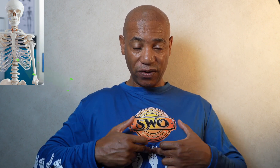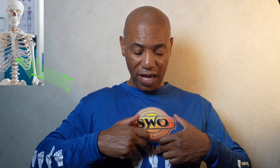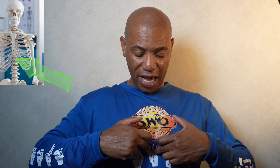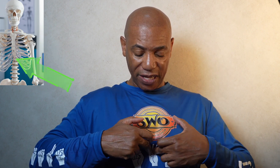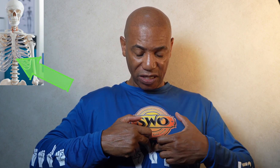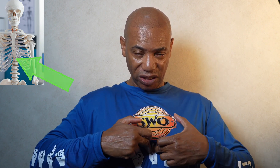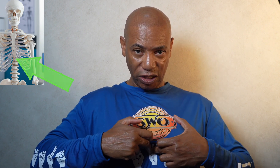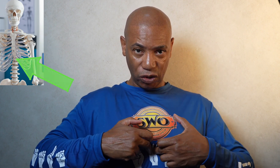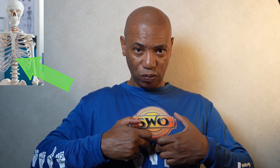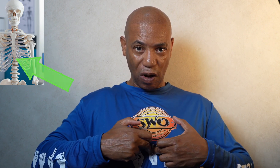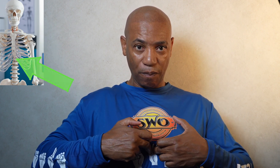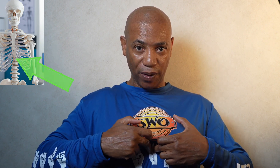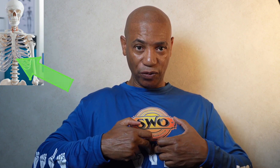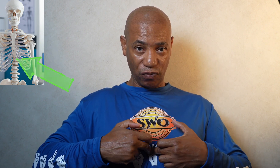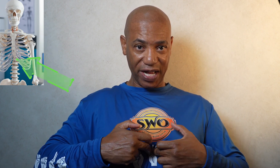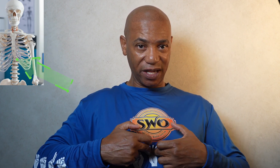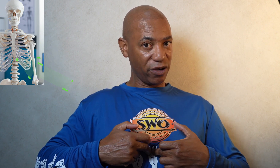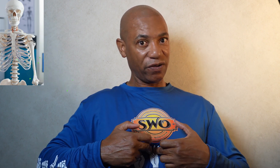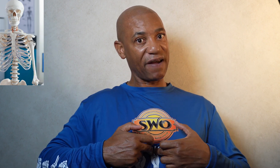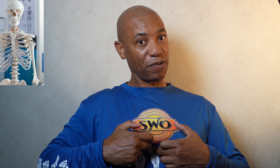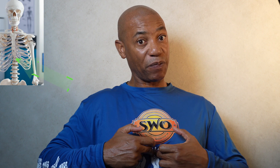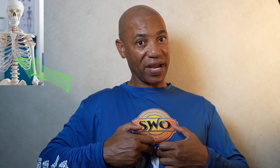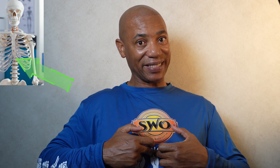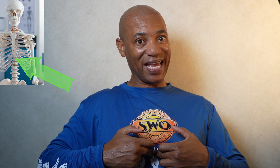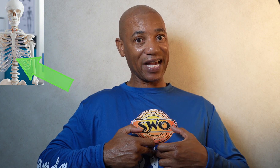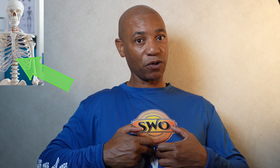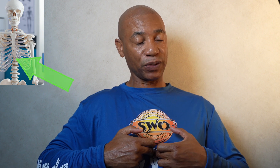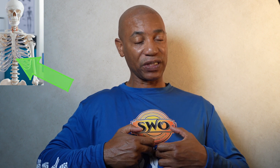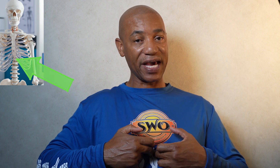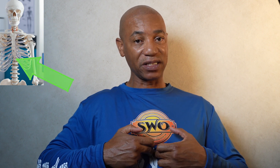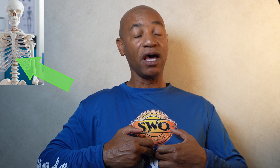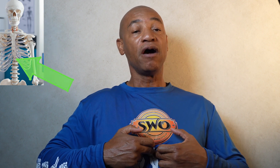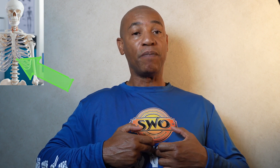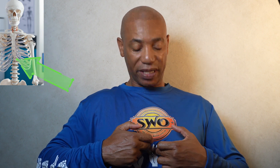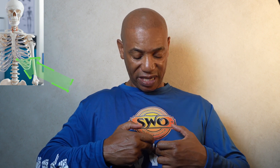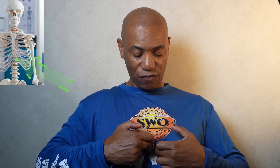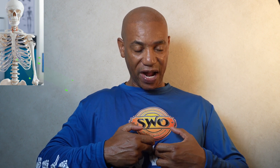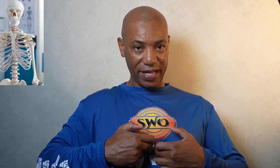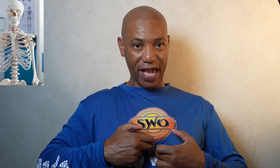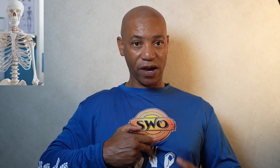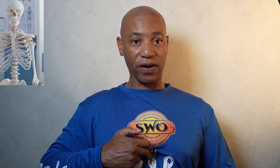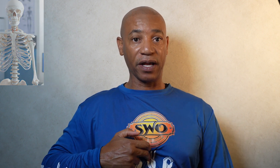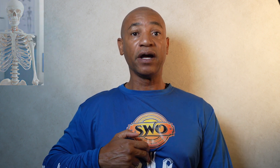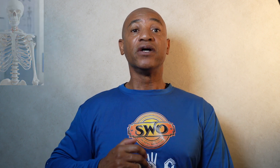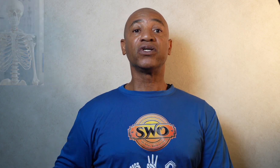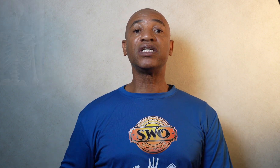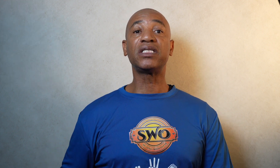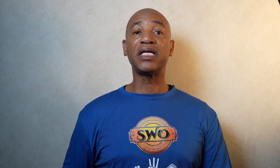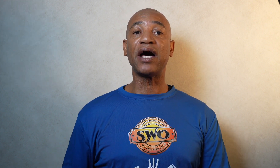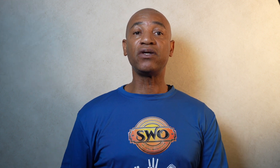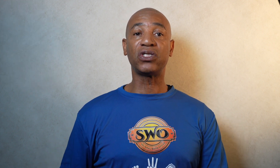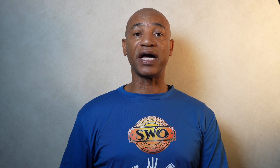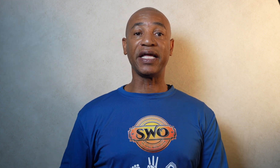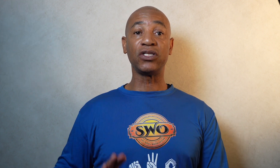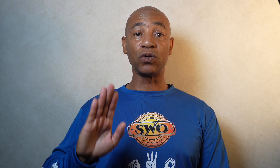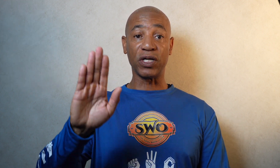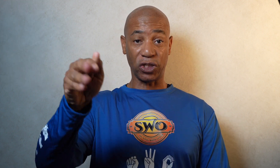and there's a little small bone right here. You don't have to be exact or precise but get right in that area. So this is how you sign intuition.